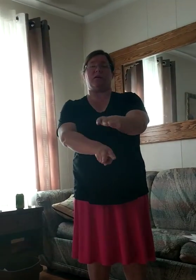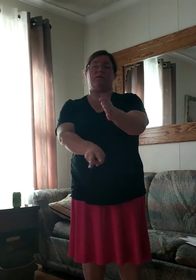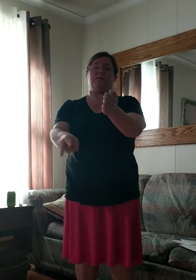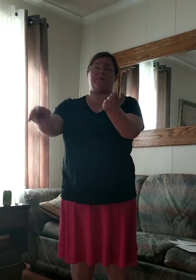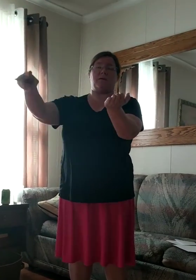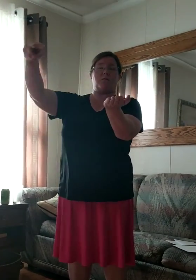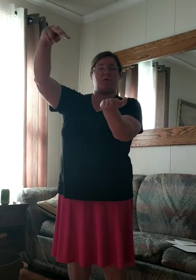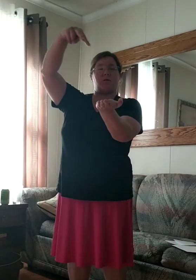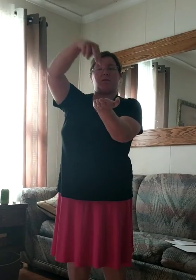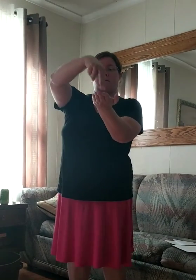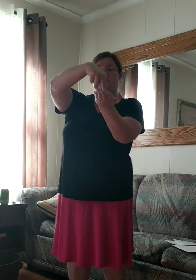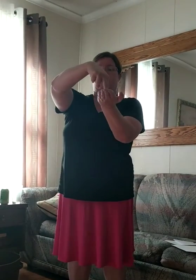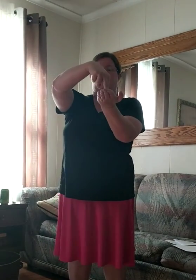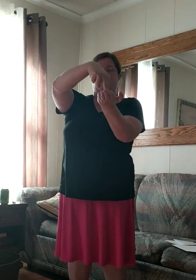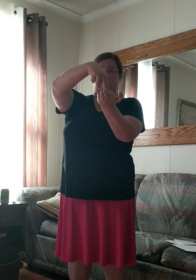to flip it over. Bring him up.